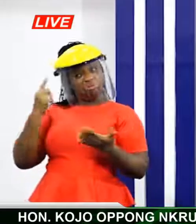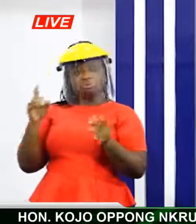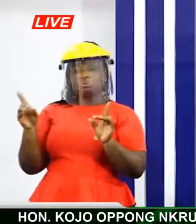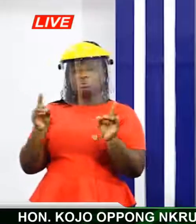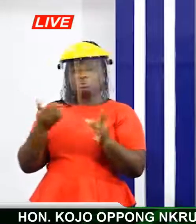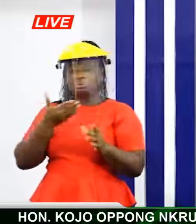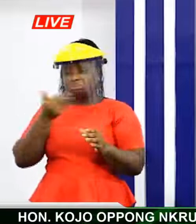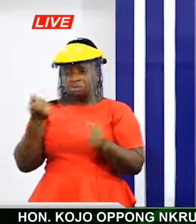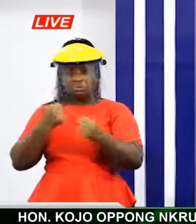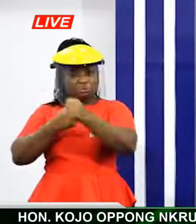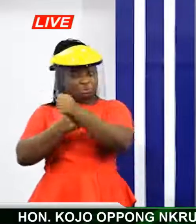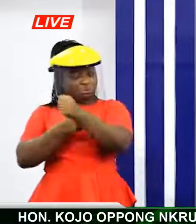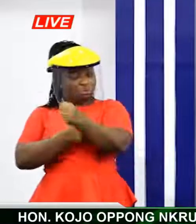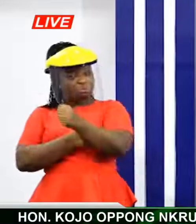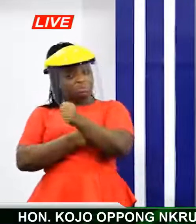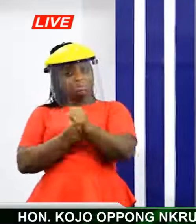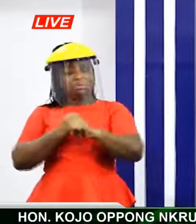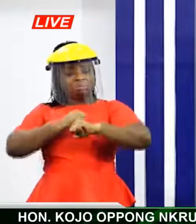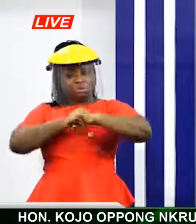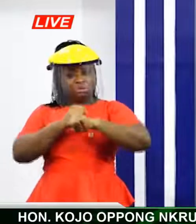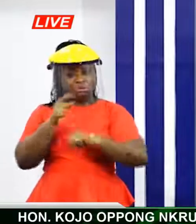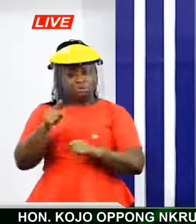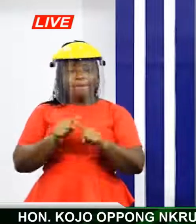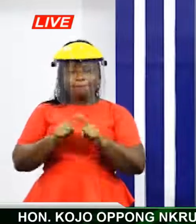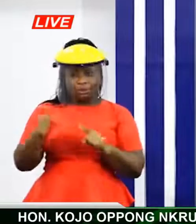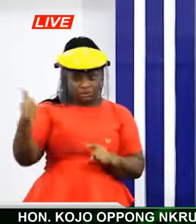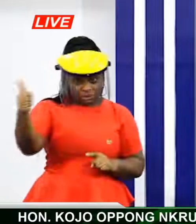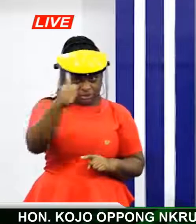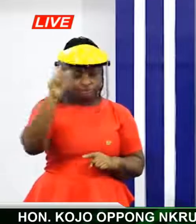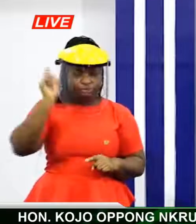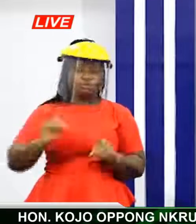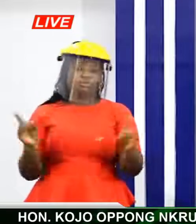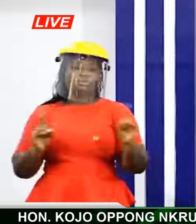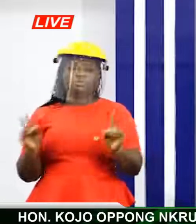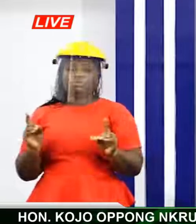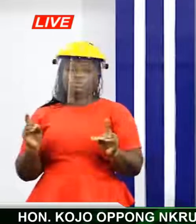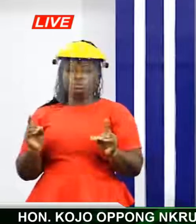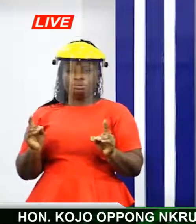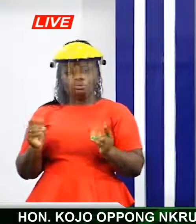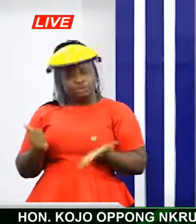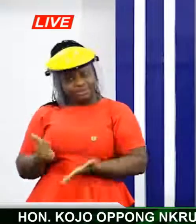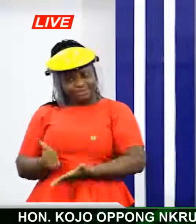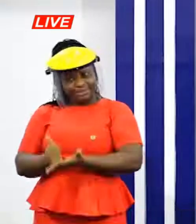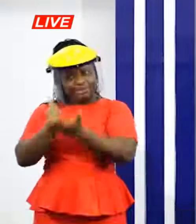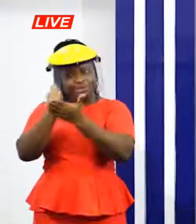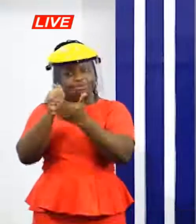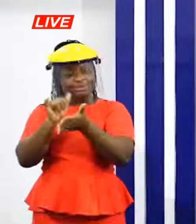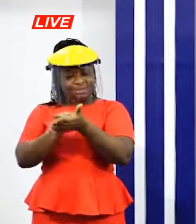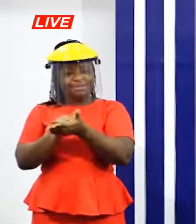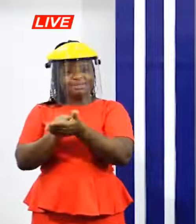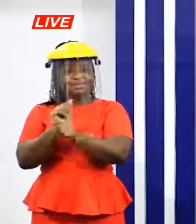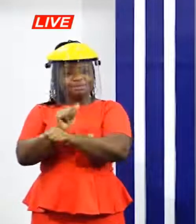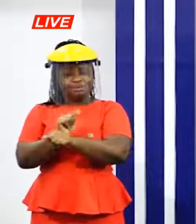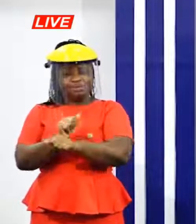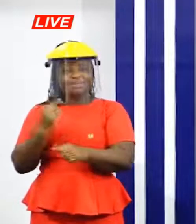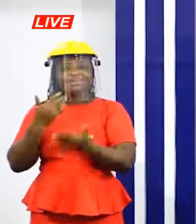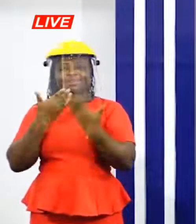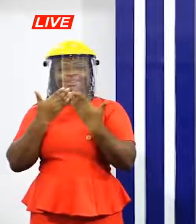and to protect you. But you also need to do yours to complement that effort. you.